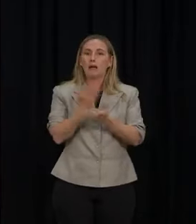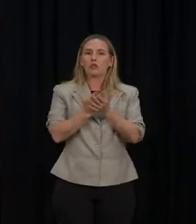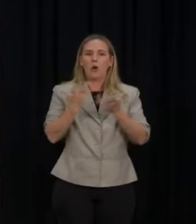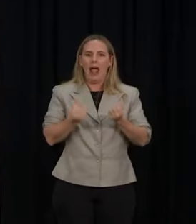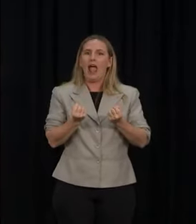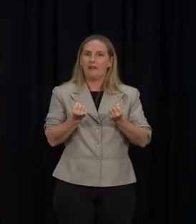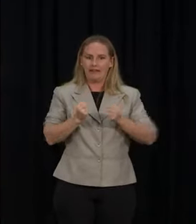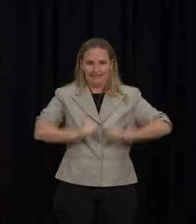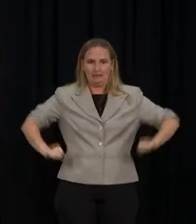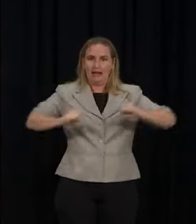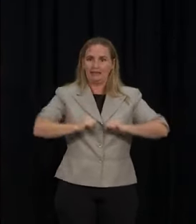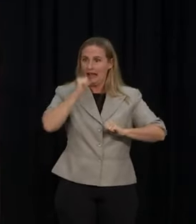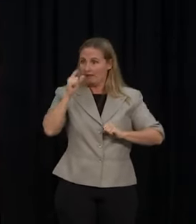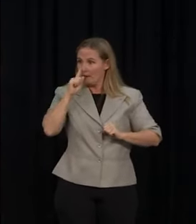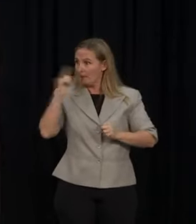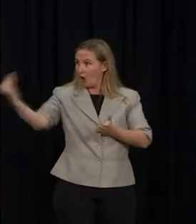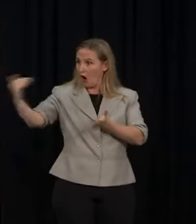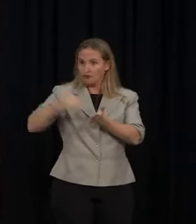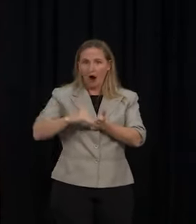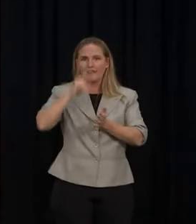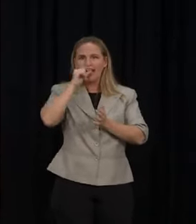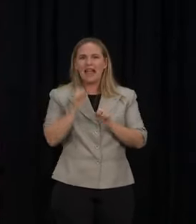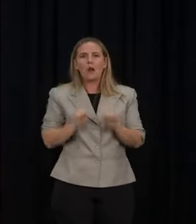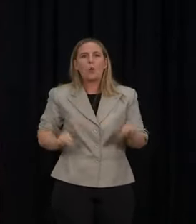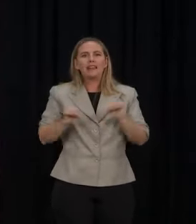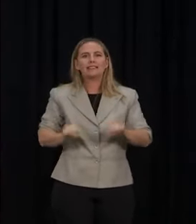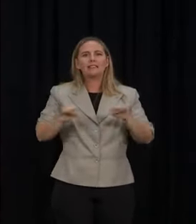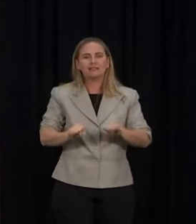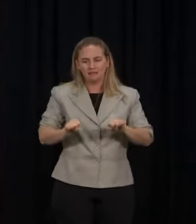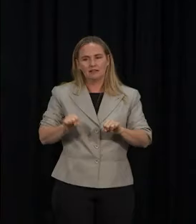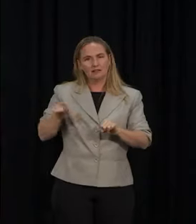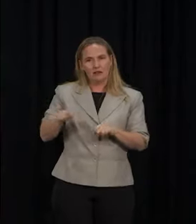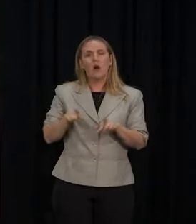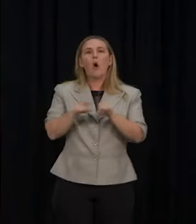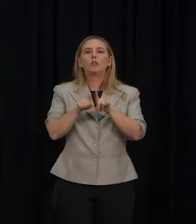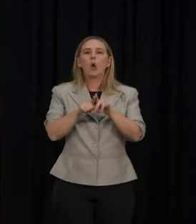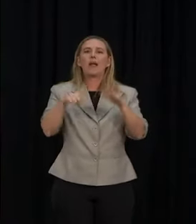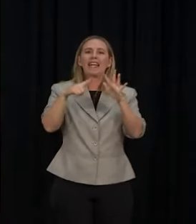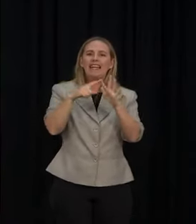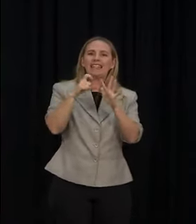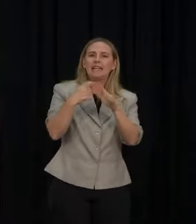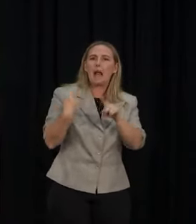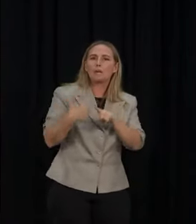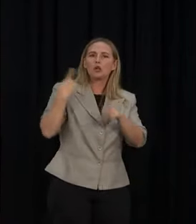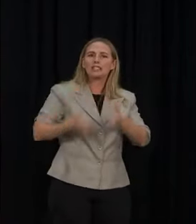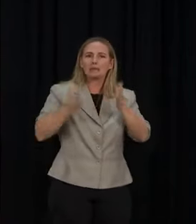to triage people before they come into hospitals, space around EDs to make proper assessments in the safest way possible. So each